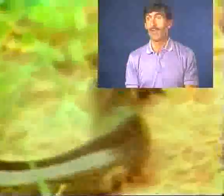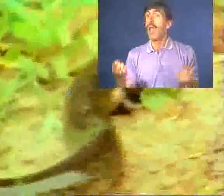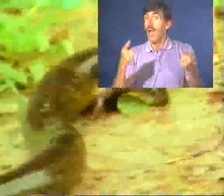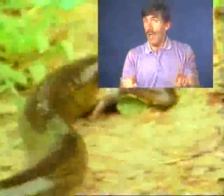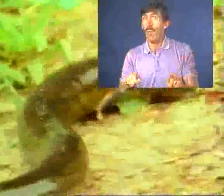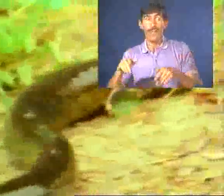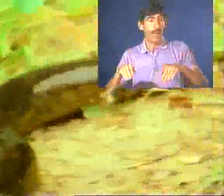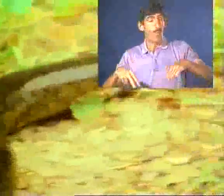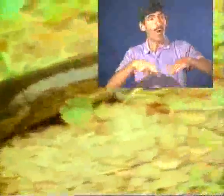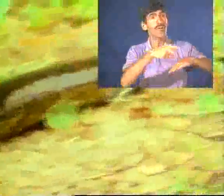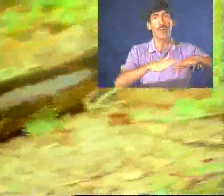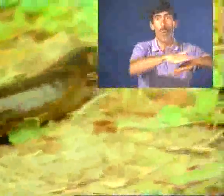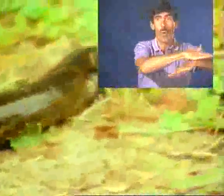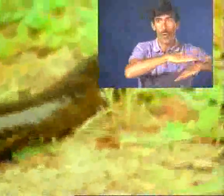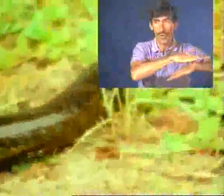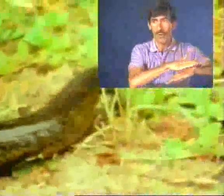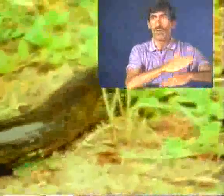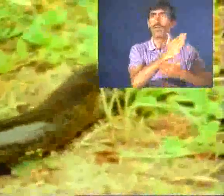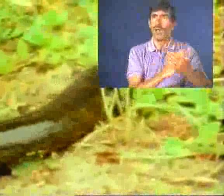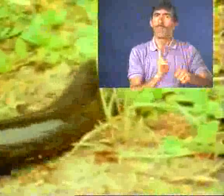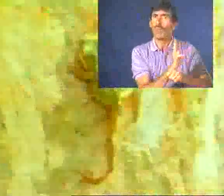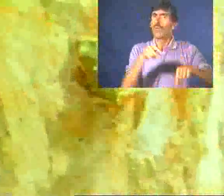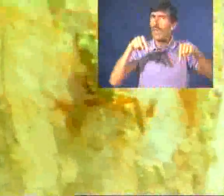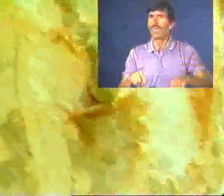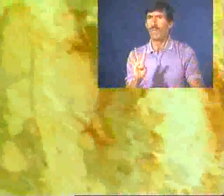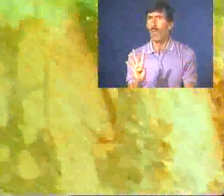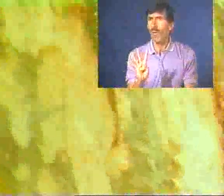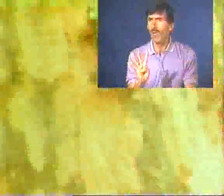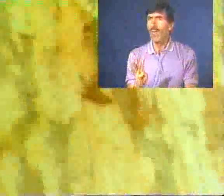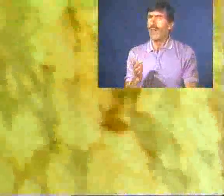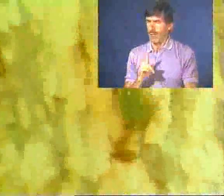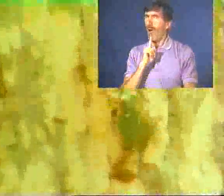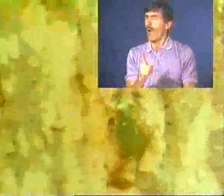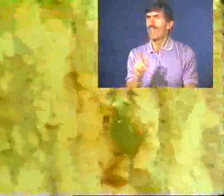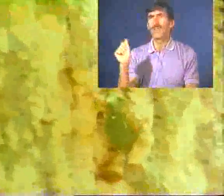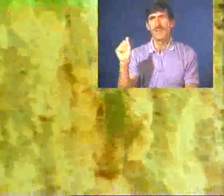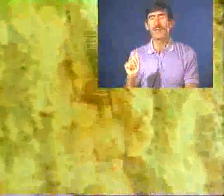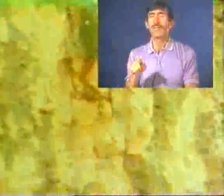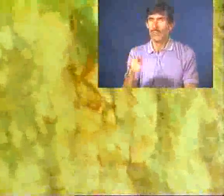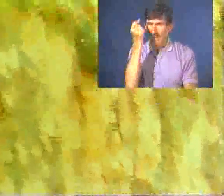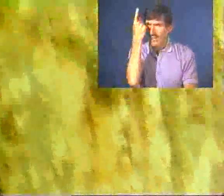And when they walk ashore, some walk upon all boards, they're still amphibians, you see.